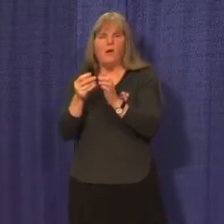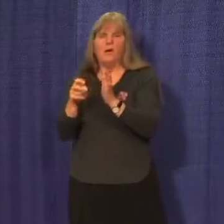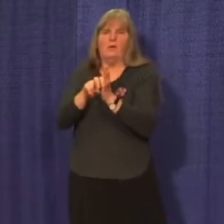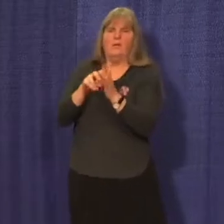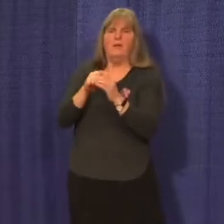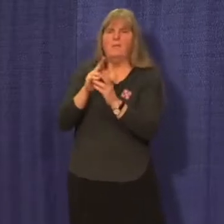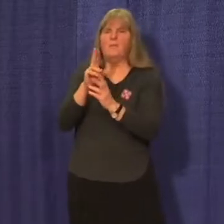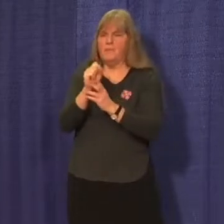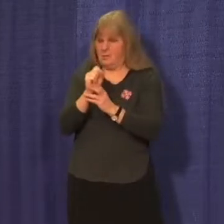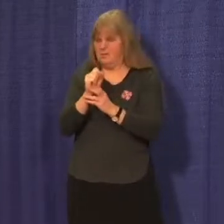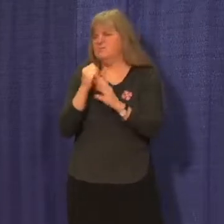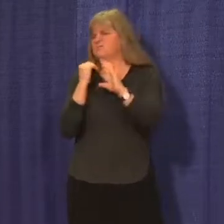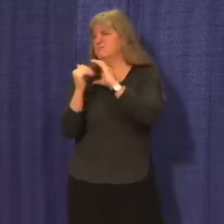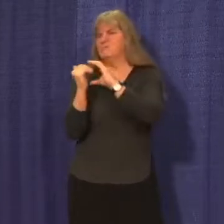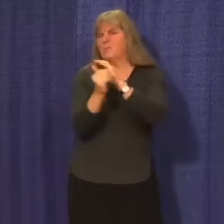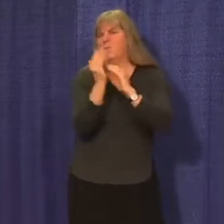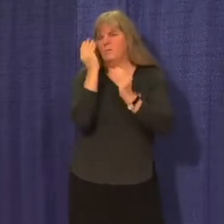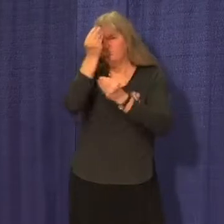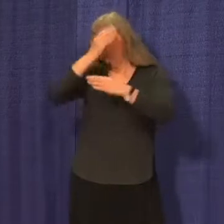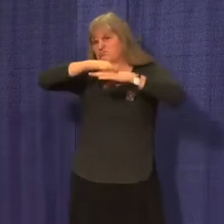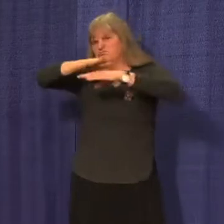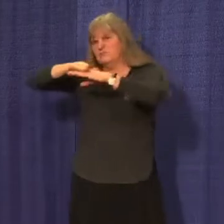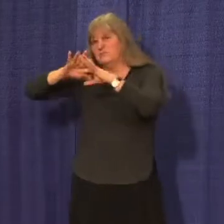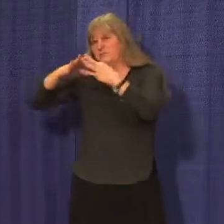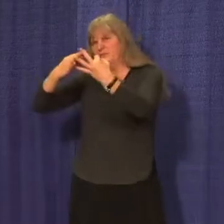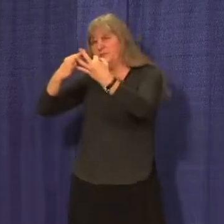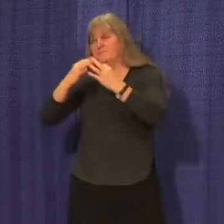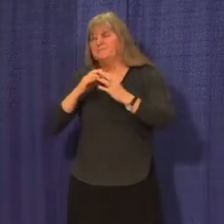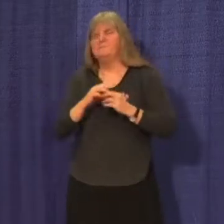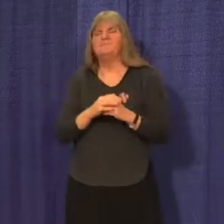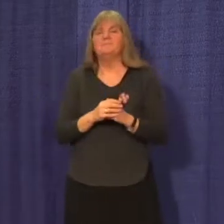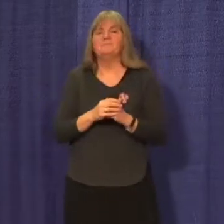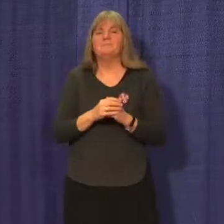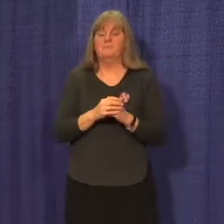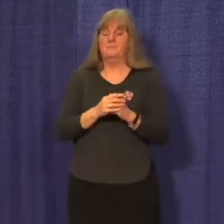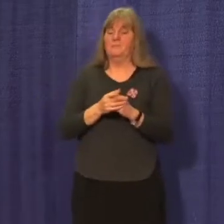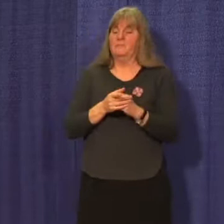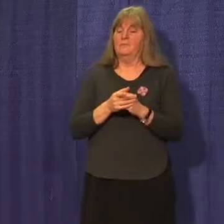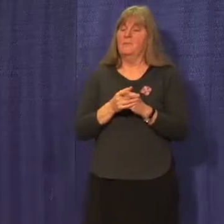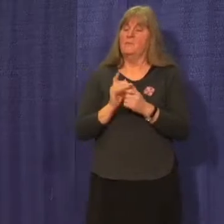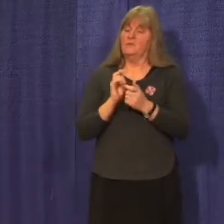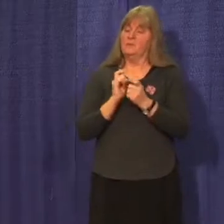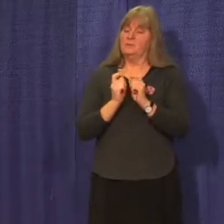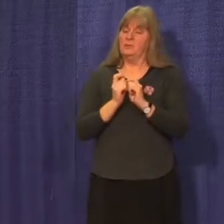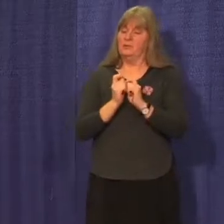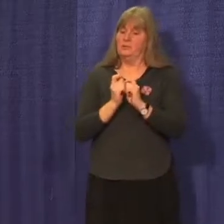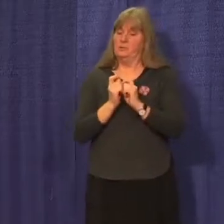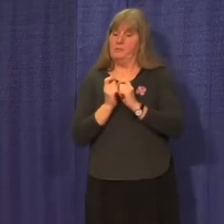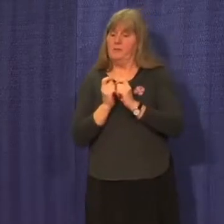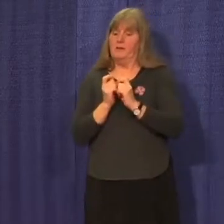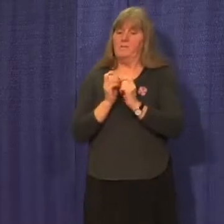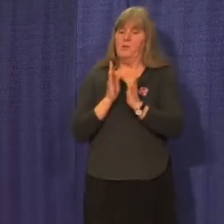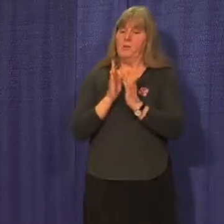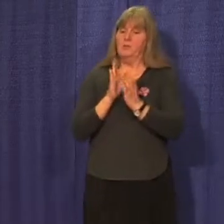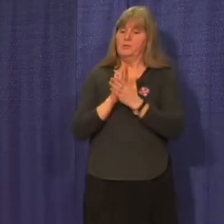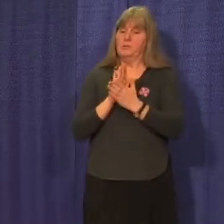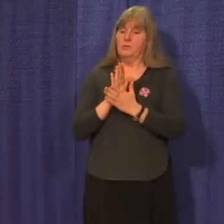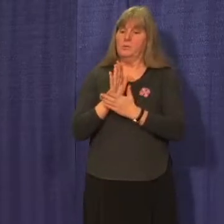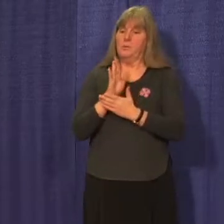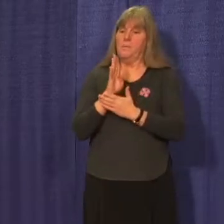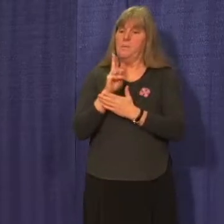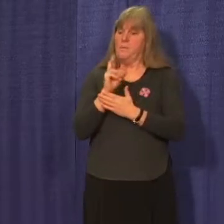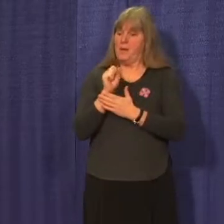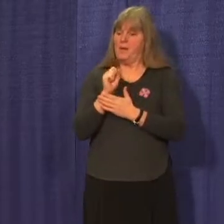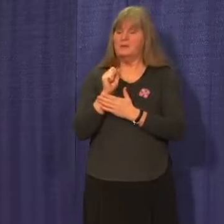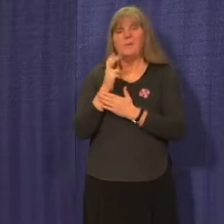those families will also be notified. In making these adjustments, we are making every effort to limit the disruption